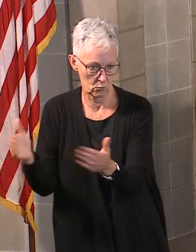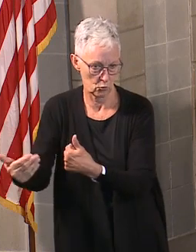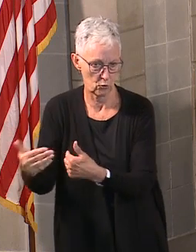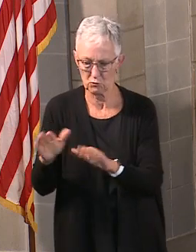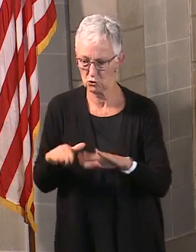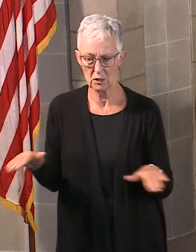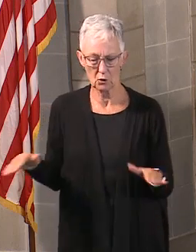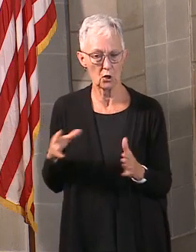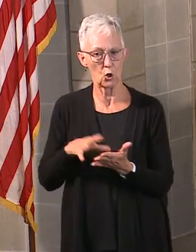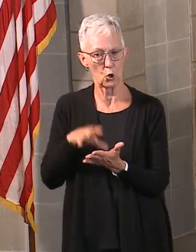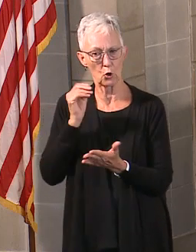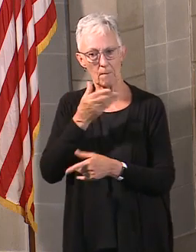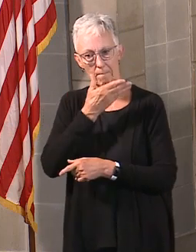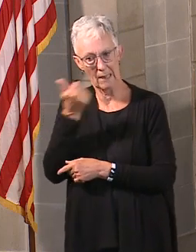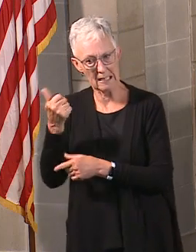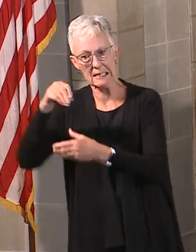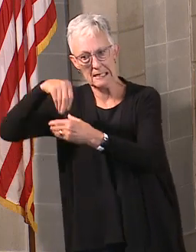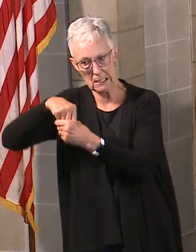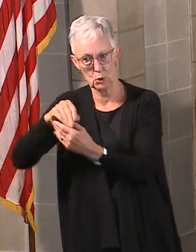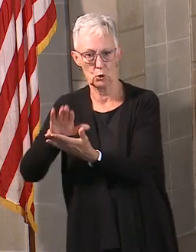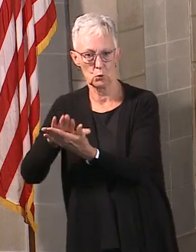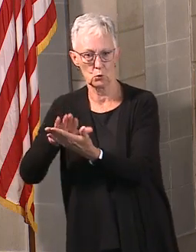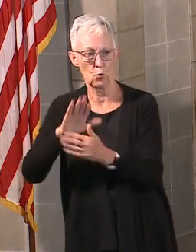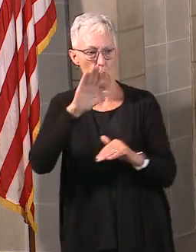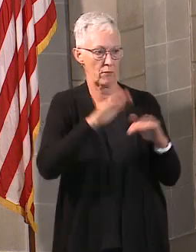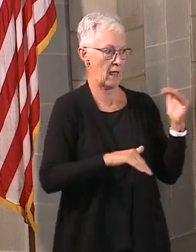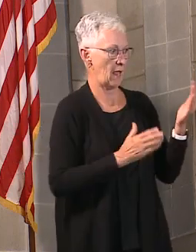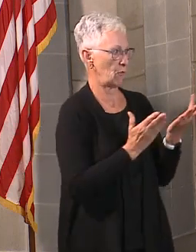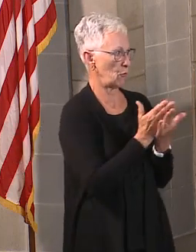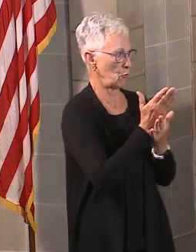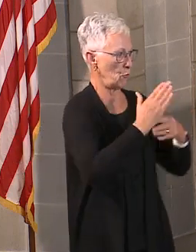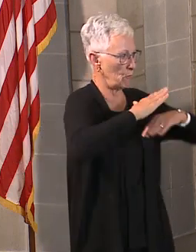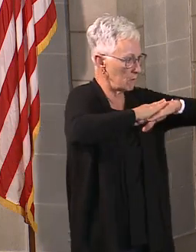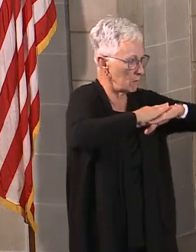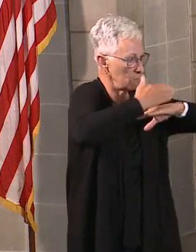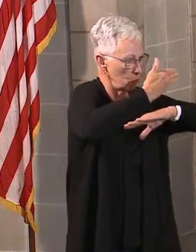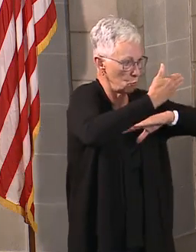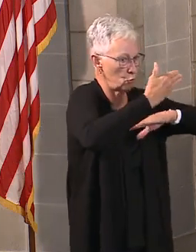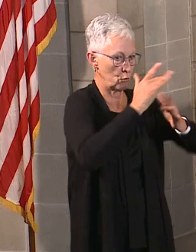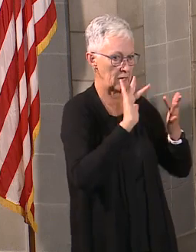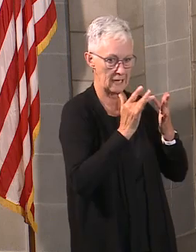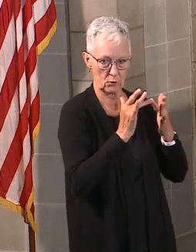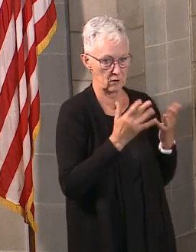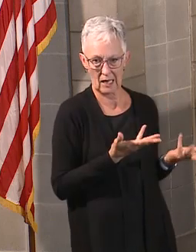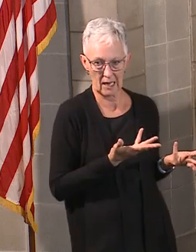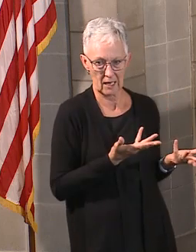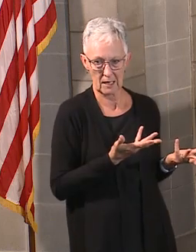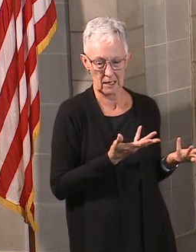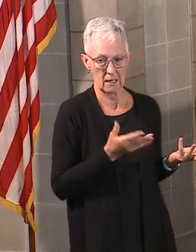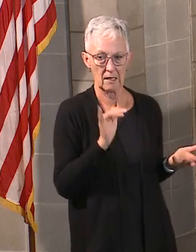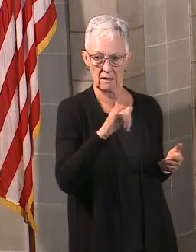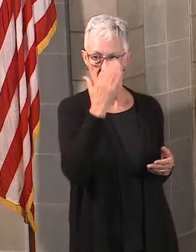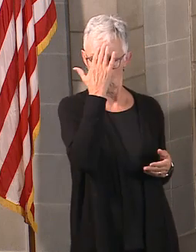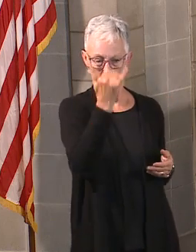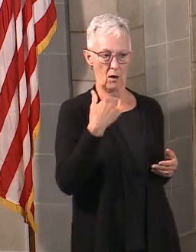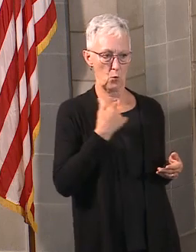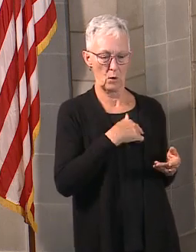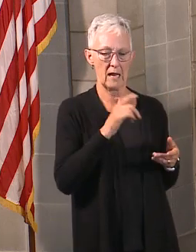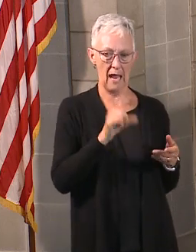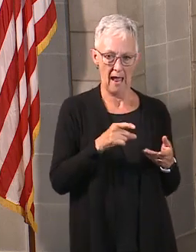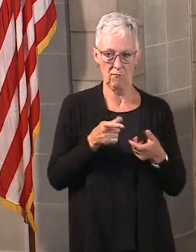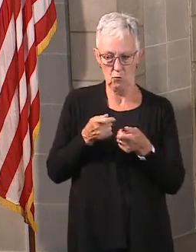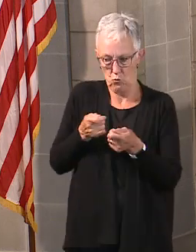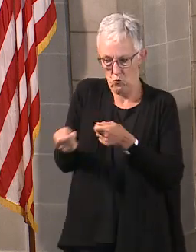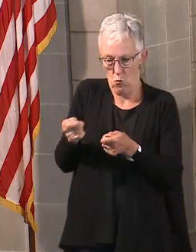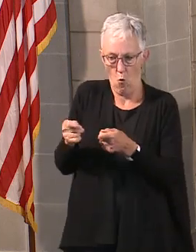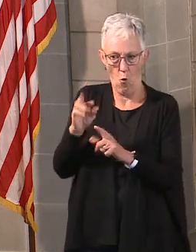All of which schools address with these kids. So that's one of the reasons why we've got to continue to look for ways to manage the risk. But